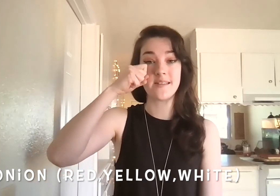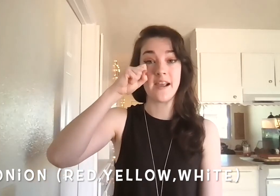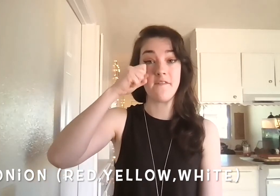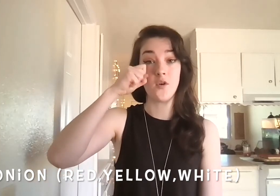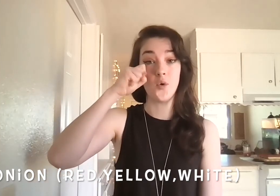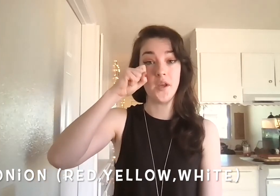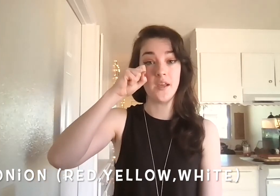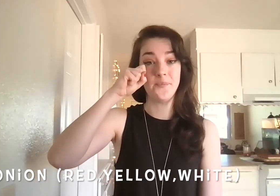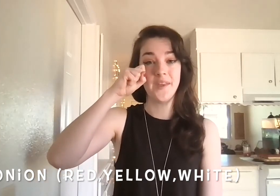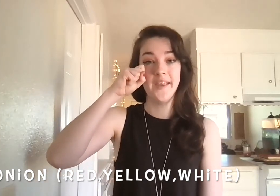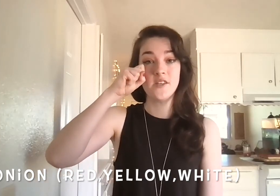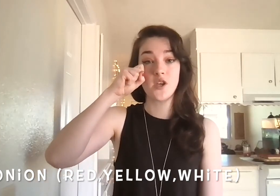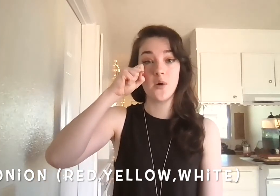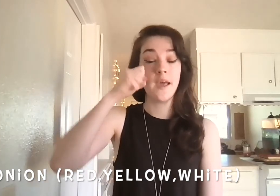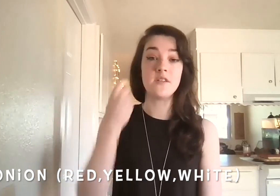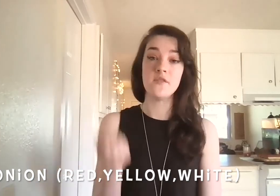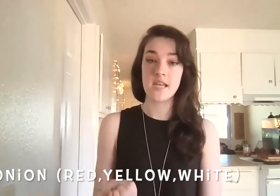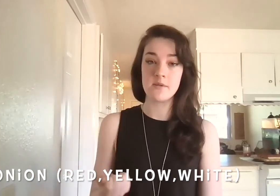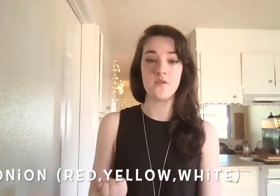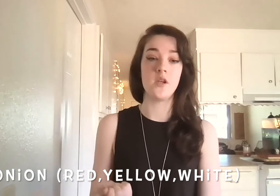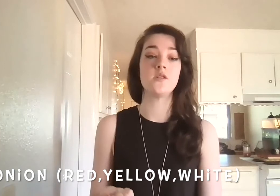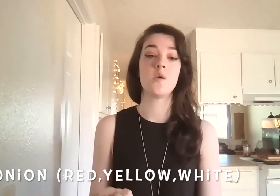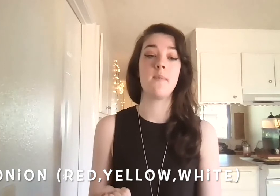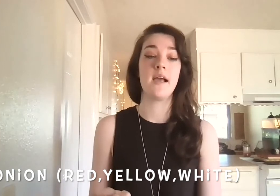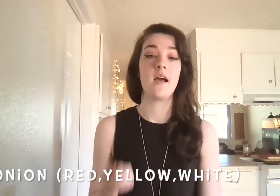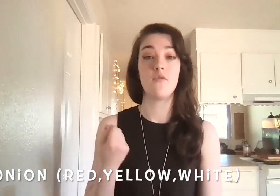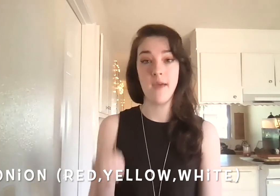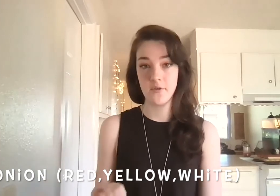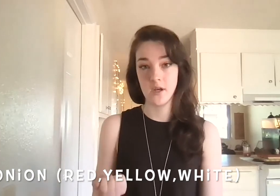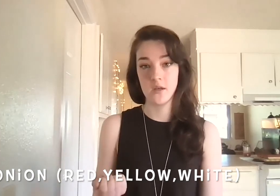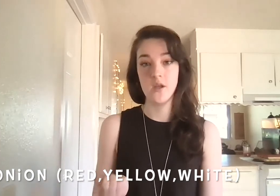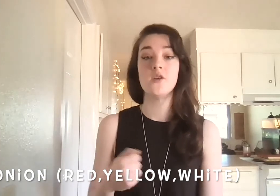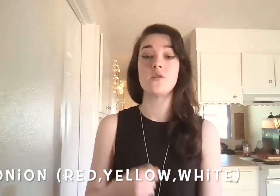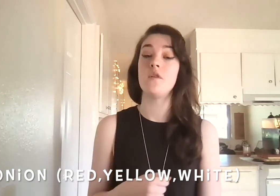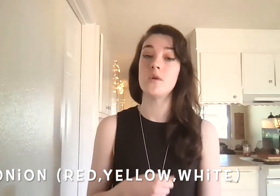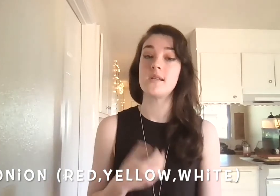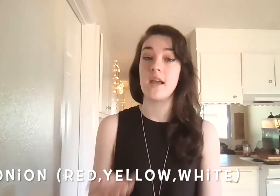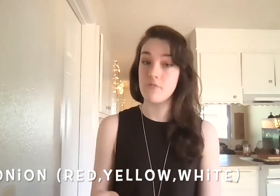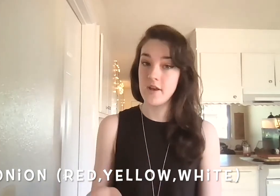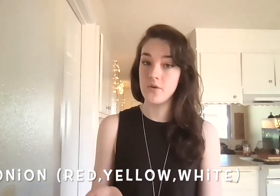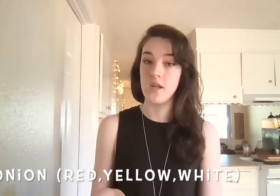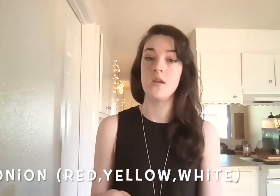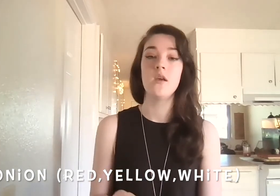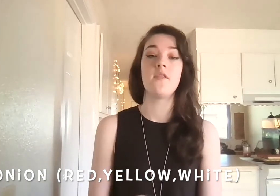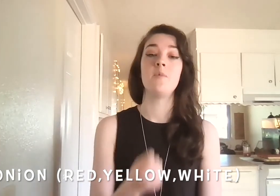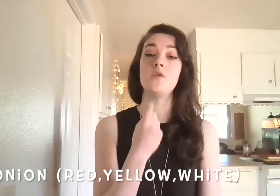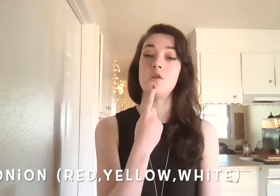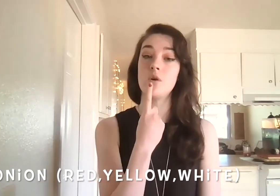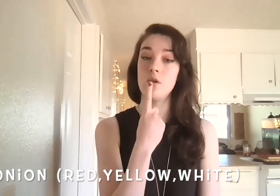sign for onion. So we have different types of onion. So we might have red onion. So if you want to sign red onion, then we would do the color